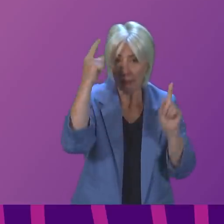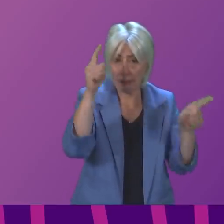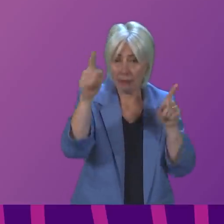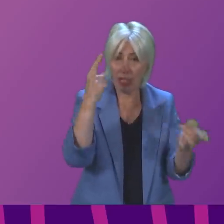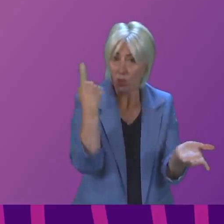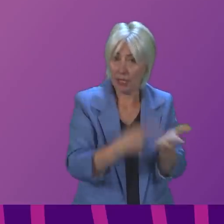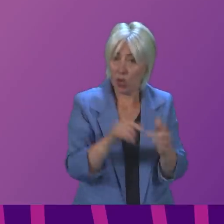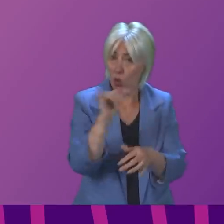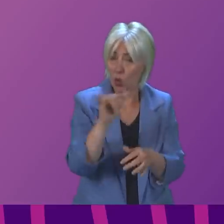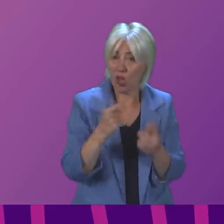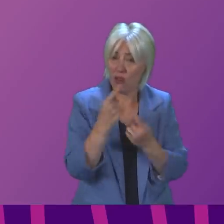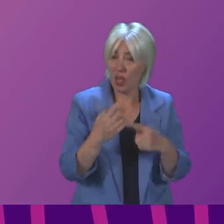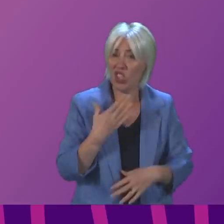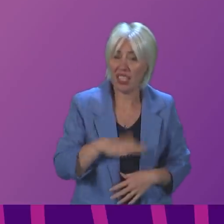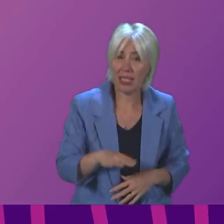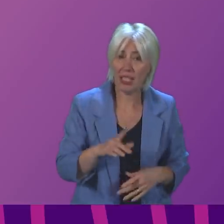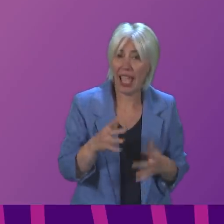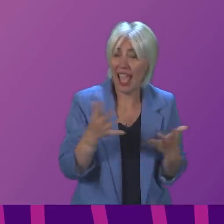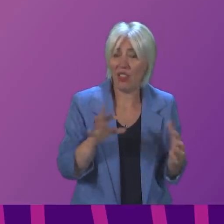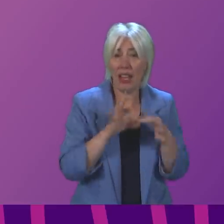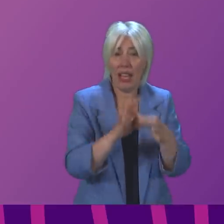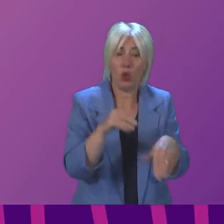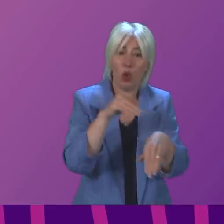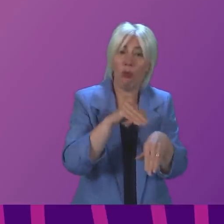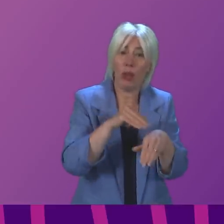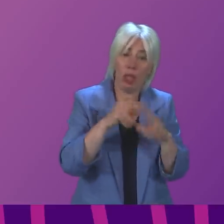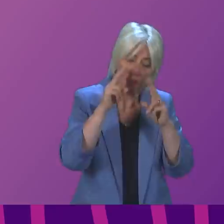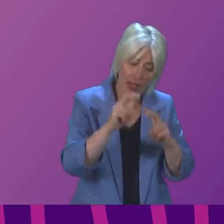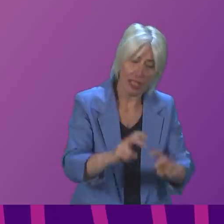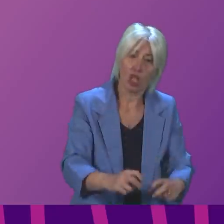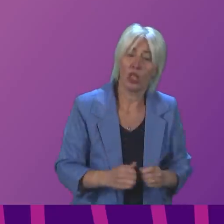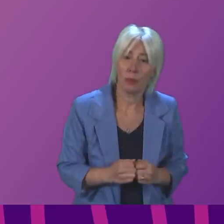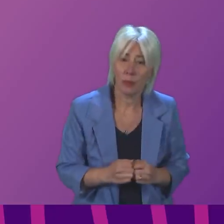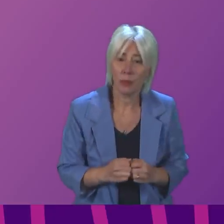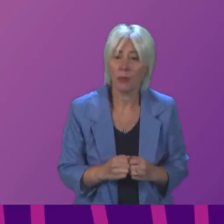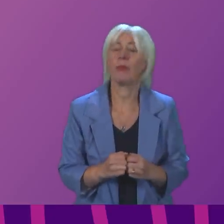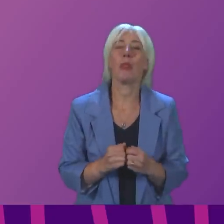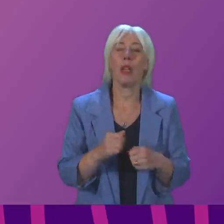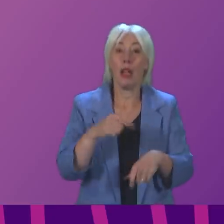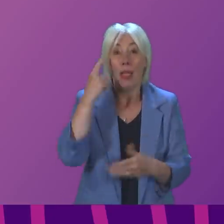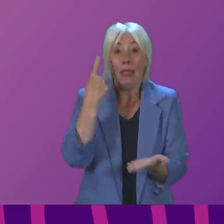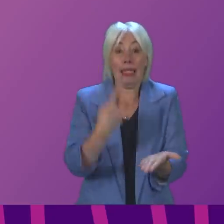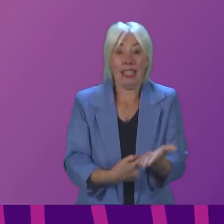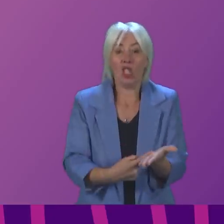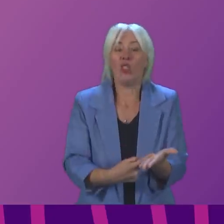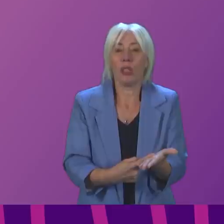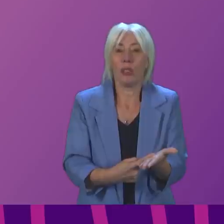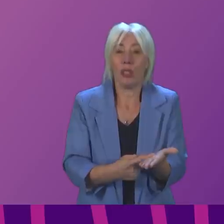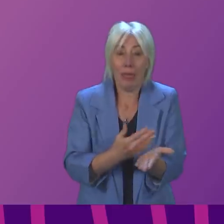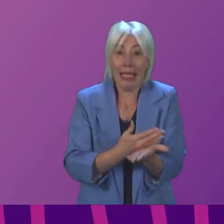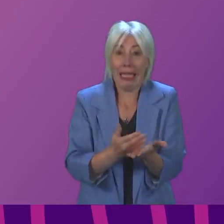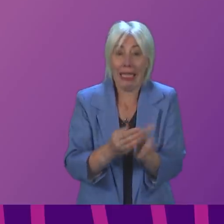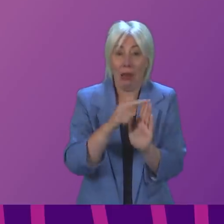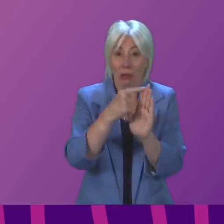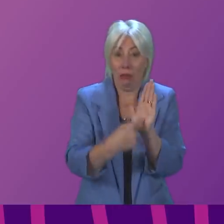access in line with any criminal investigation. The decision here, as is made clear in the published